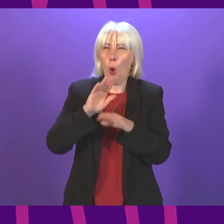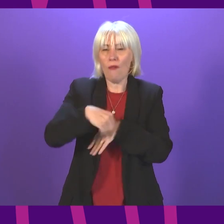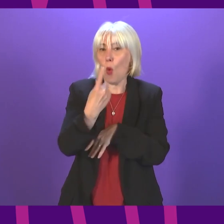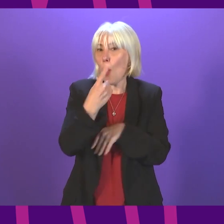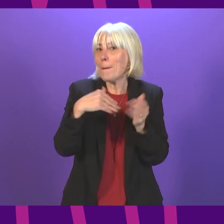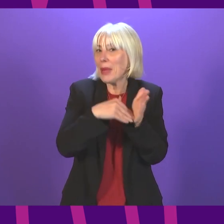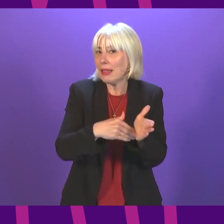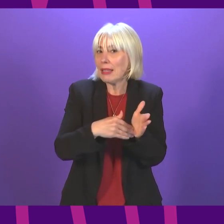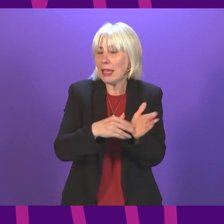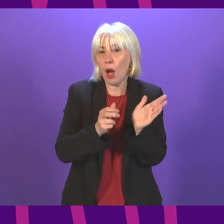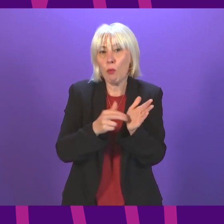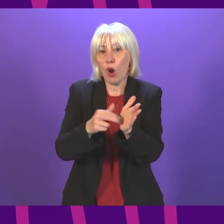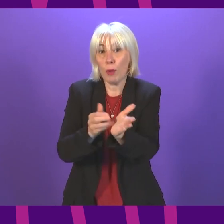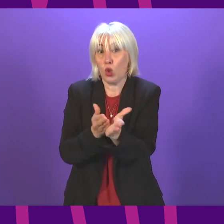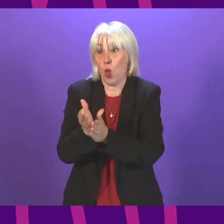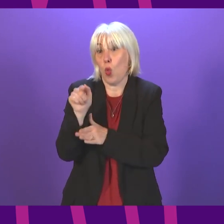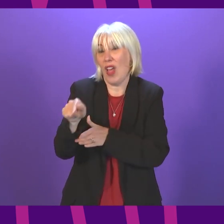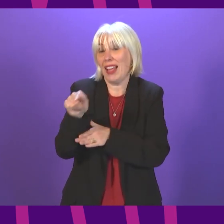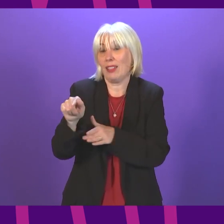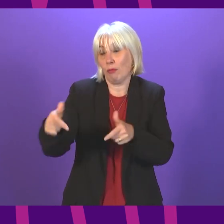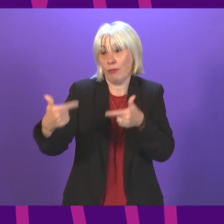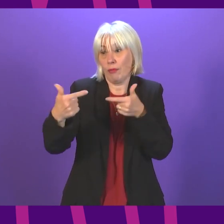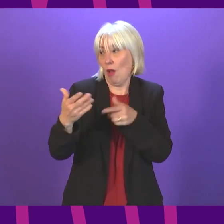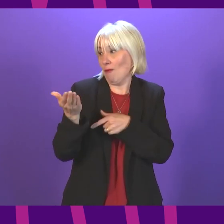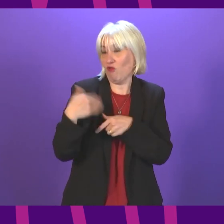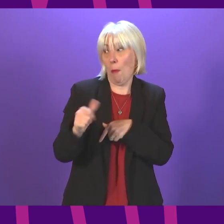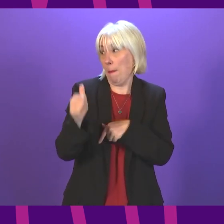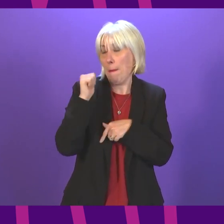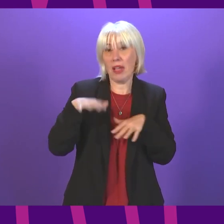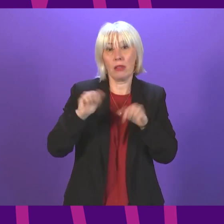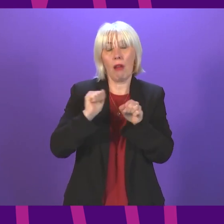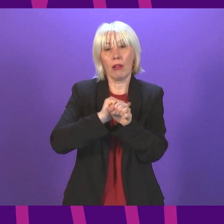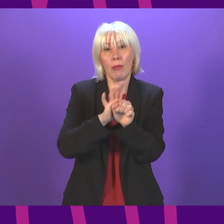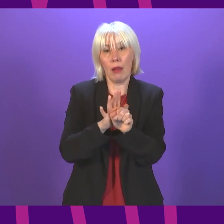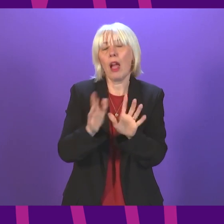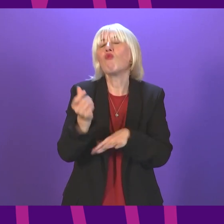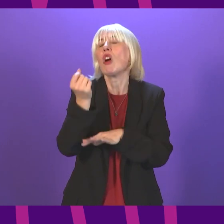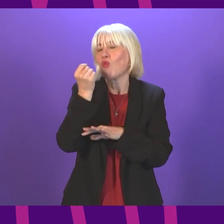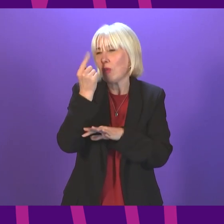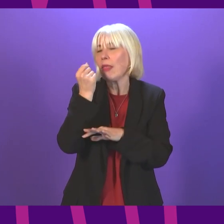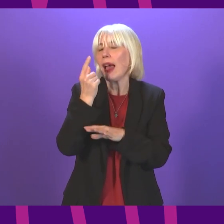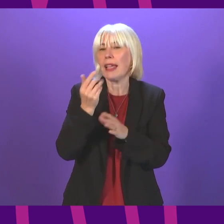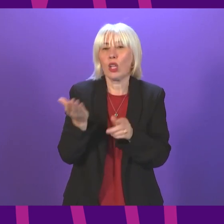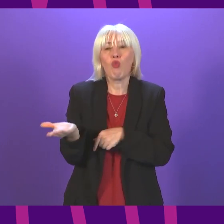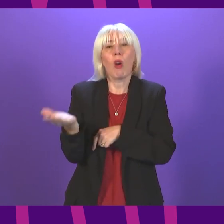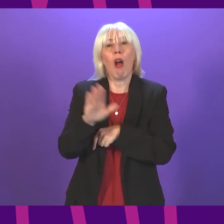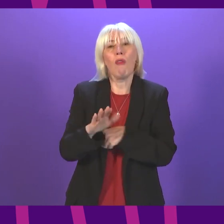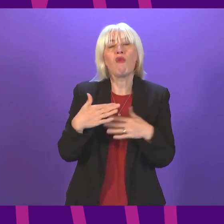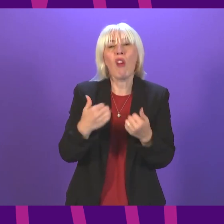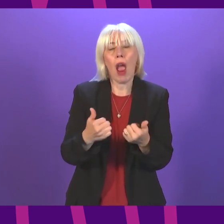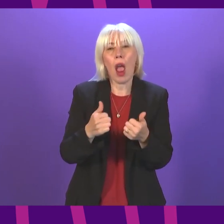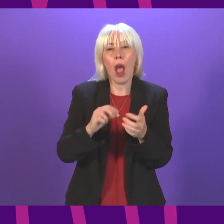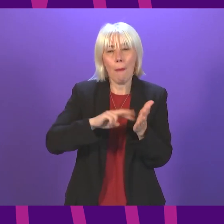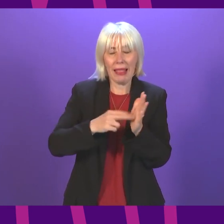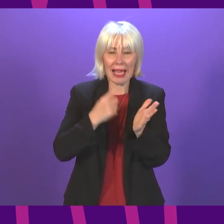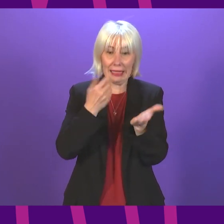1 million appointments held using Near Me since the beginning of the pandemic. But I recognise, and our recovery plan lays this out in black and